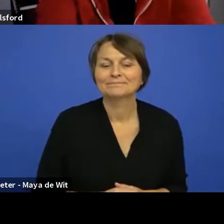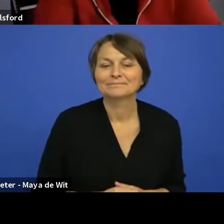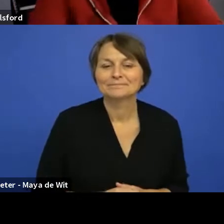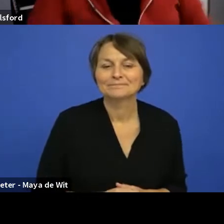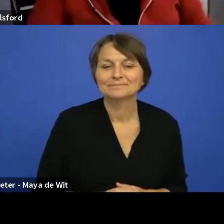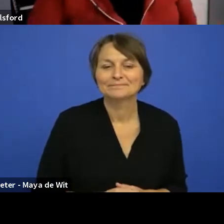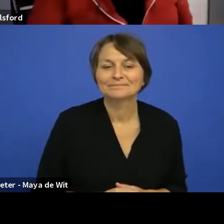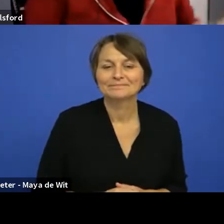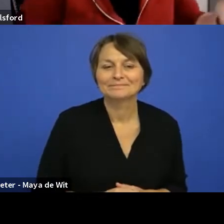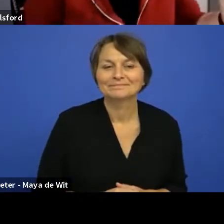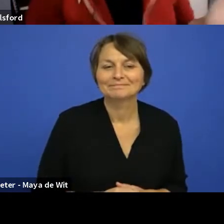Anybody?